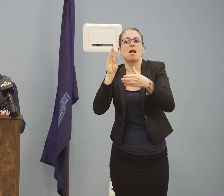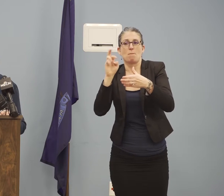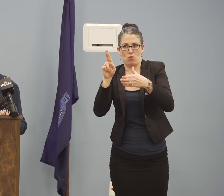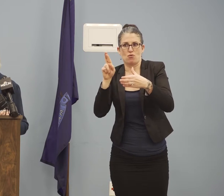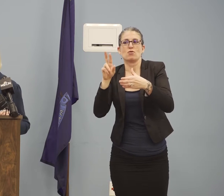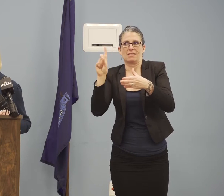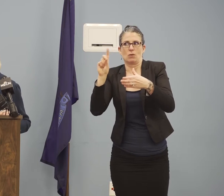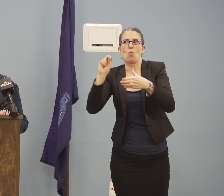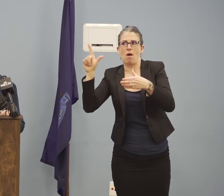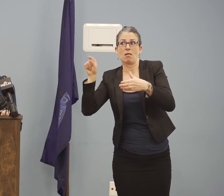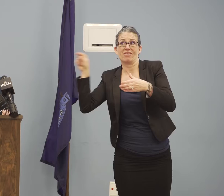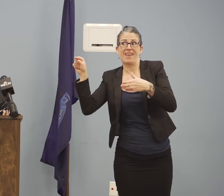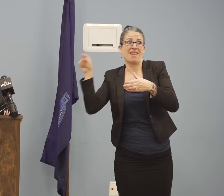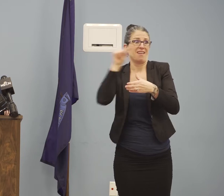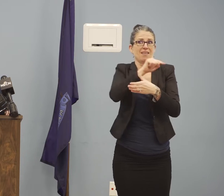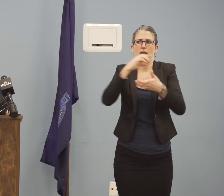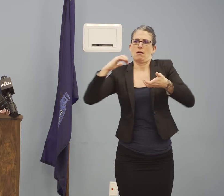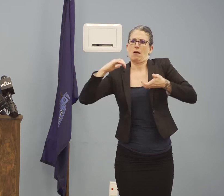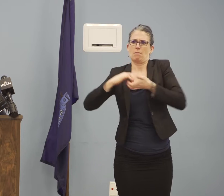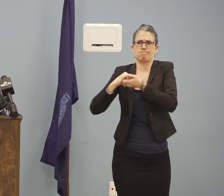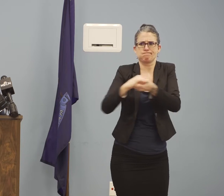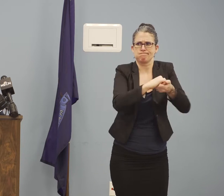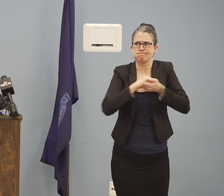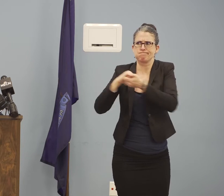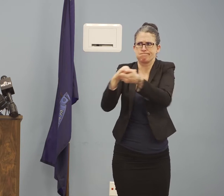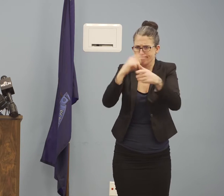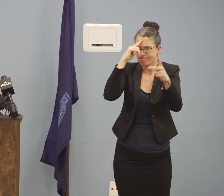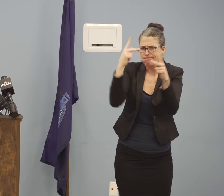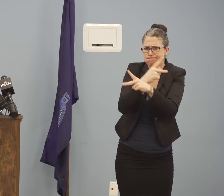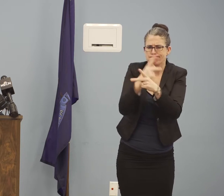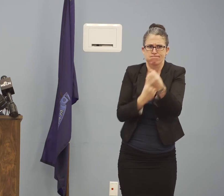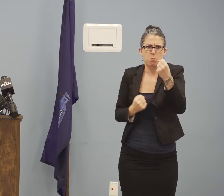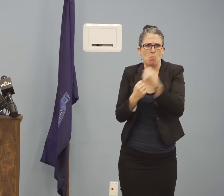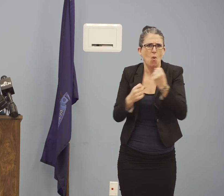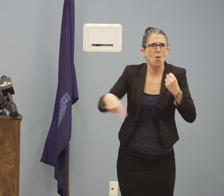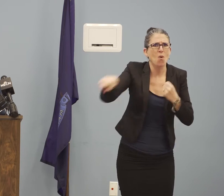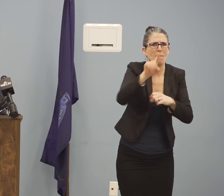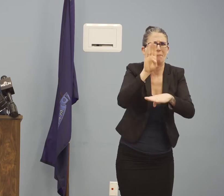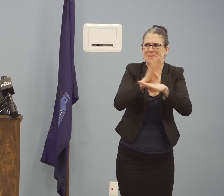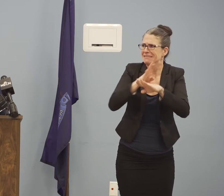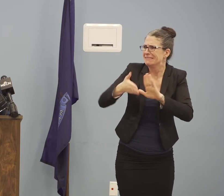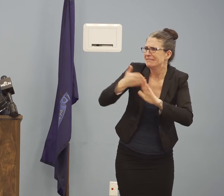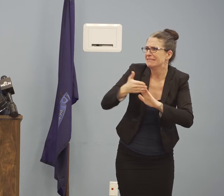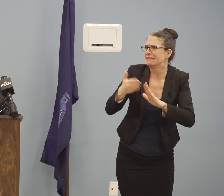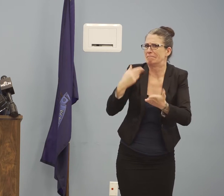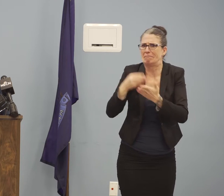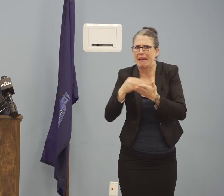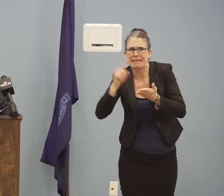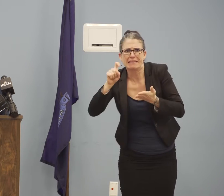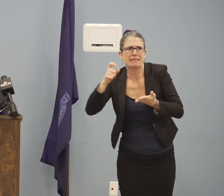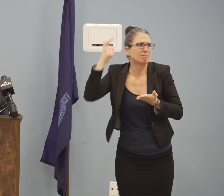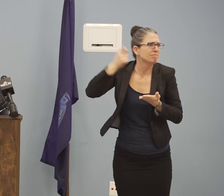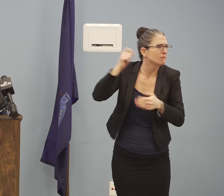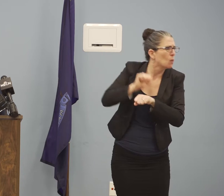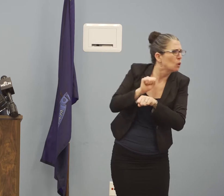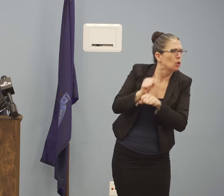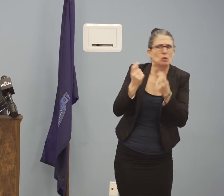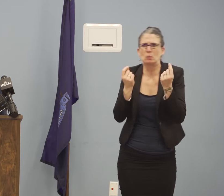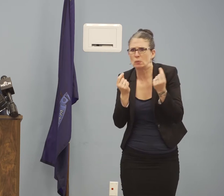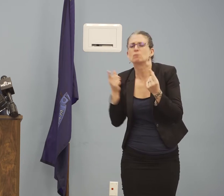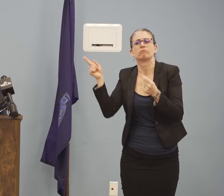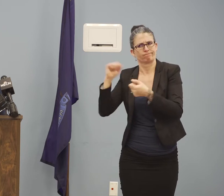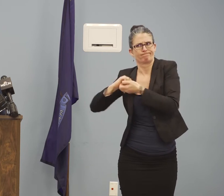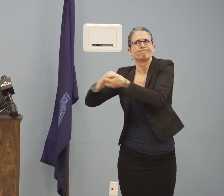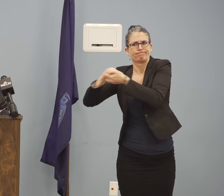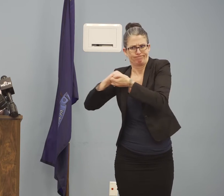Congress and the President will soon do their part. My administration will work tirelessly to respond